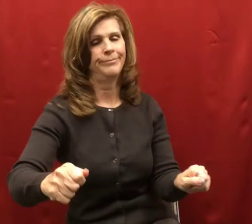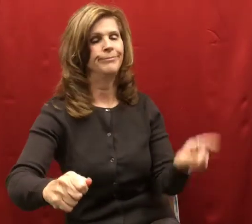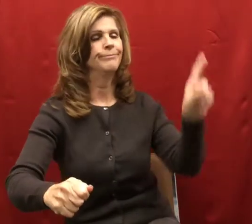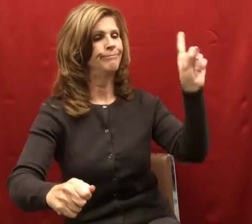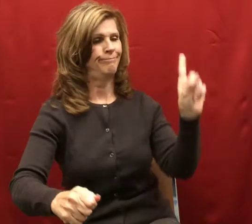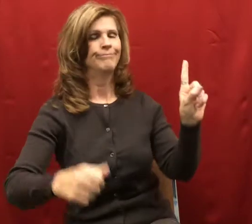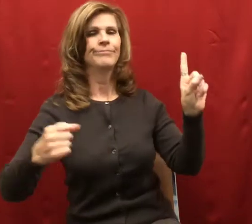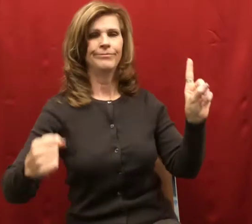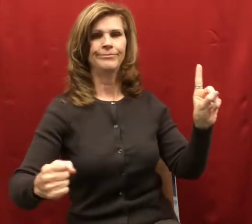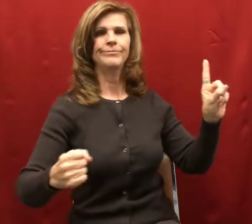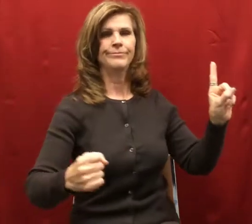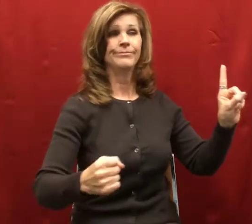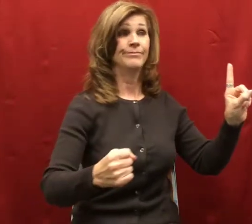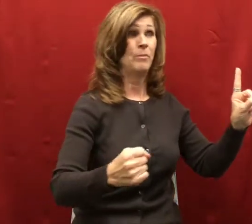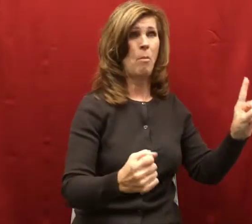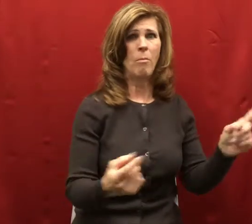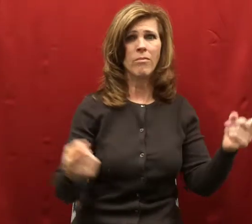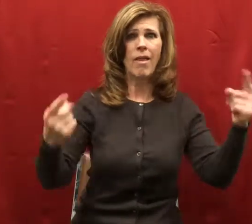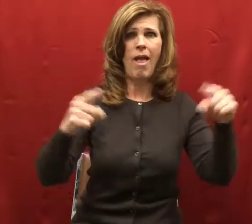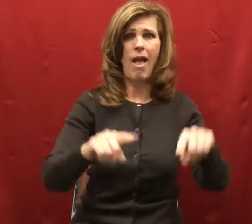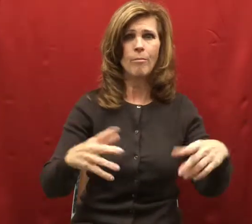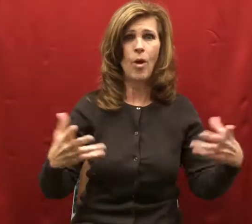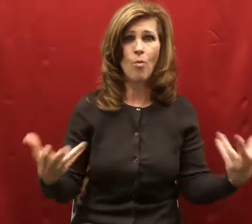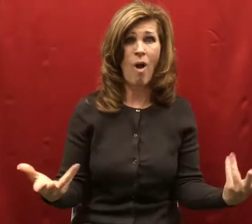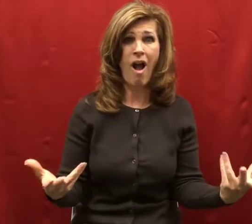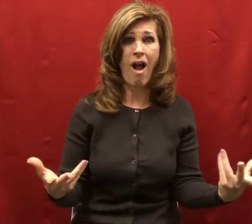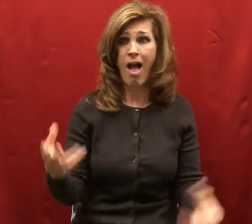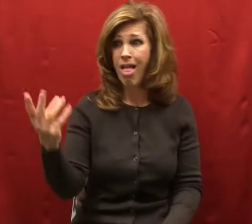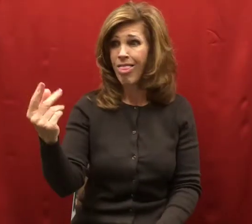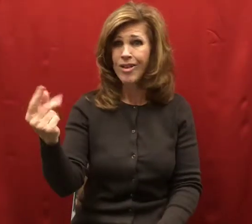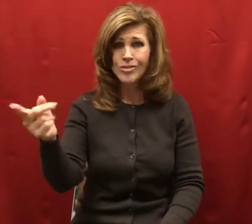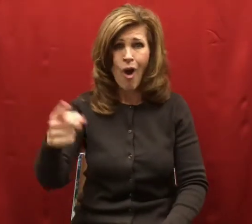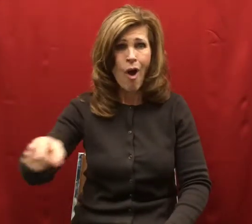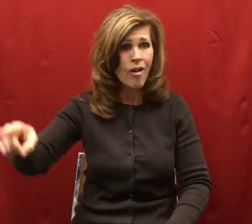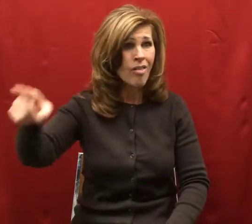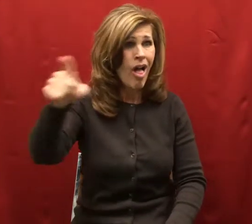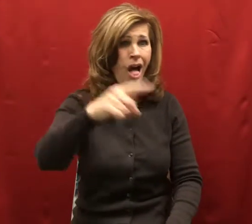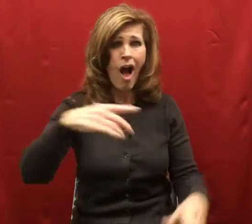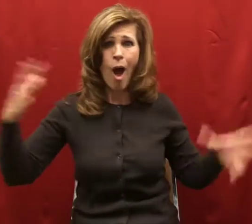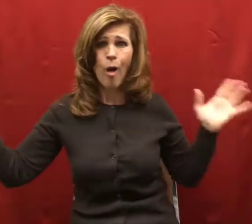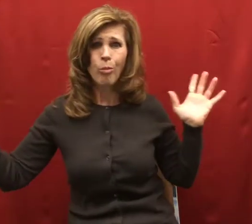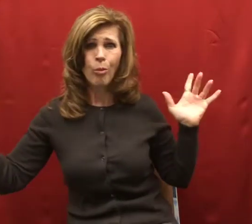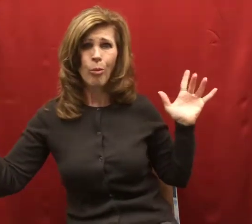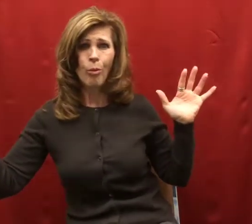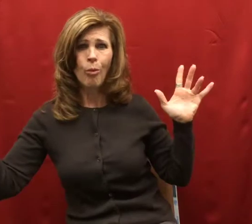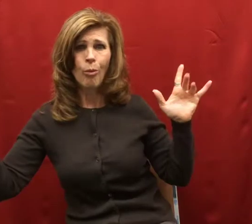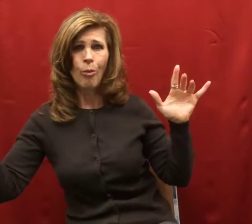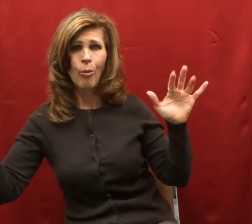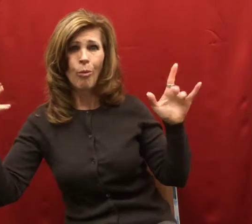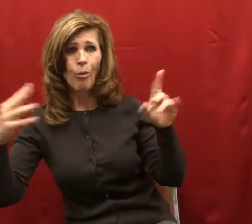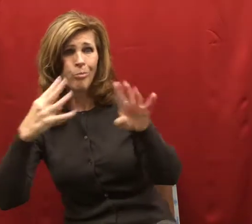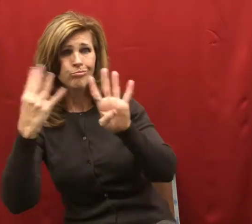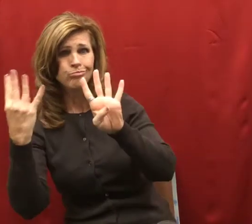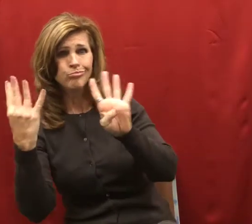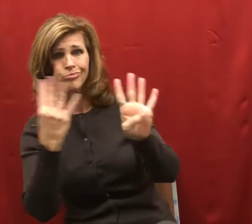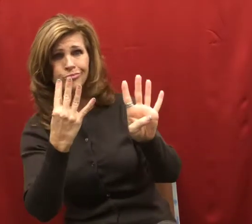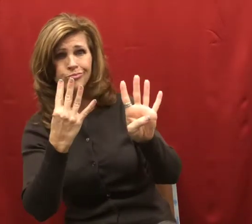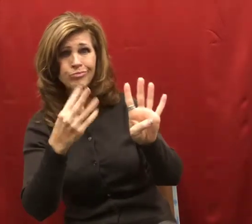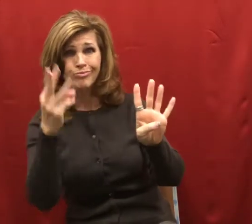All the neighborhood dogs chased the loaf of bread as it dragged behind Willy. Soon,